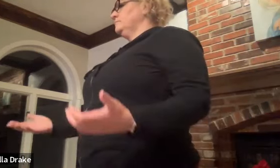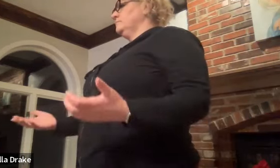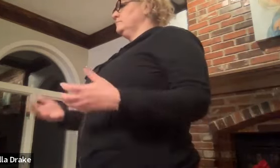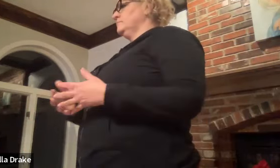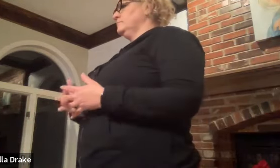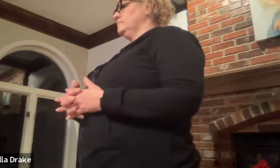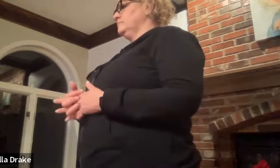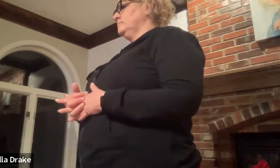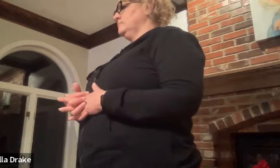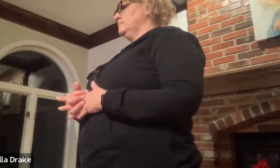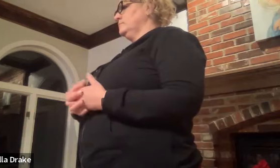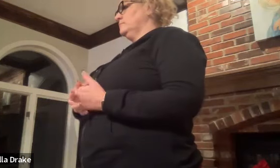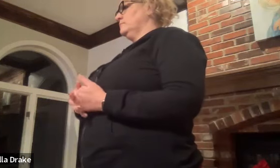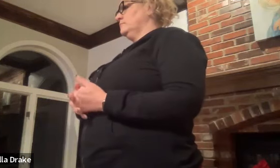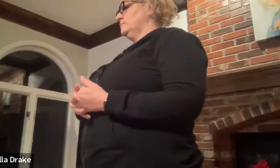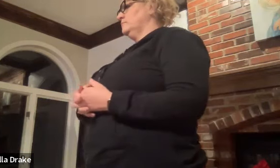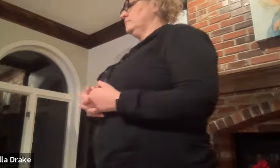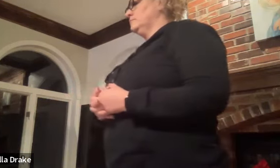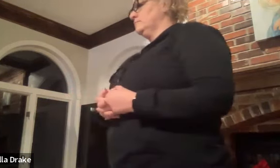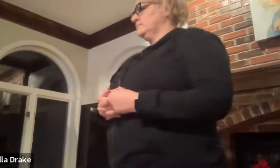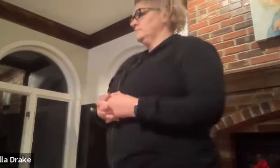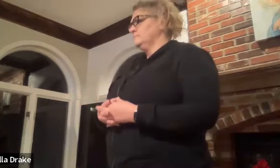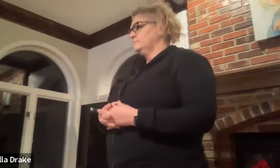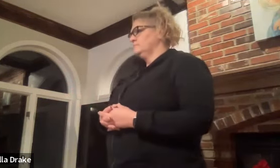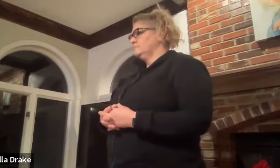important things you want to learn um